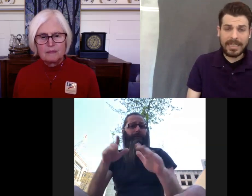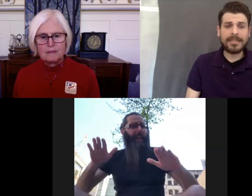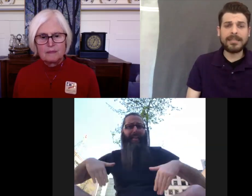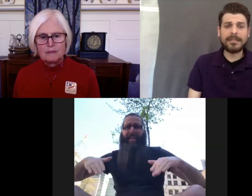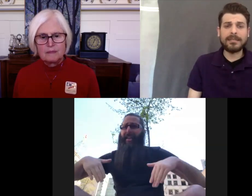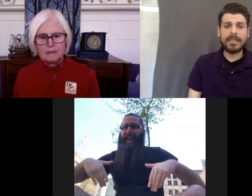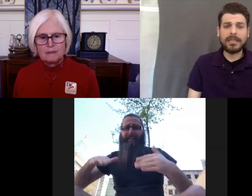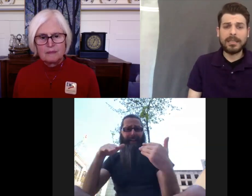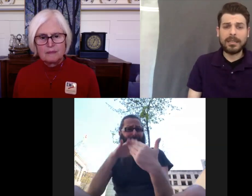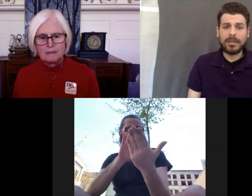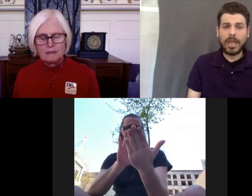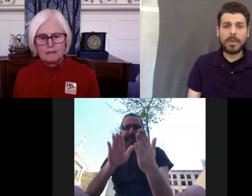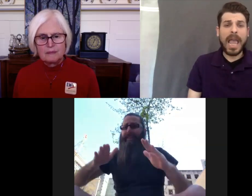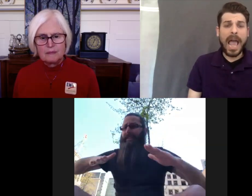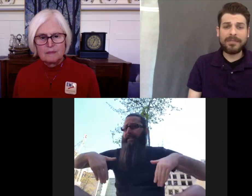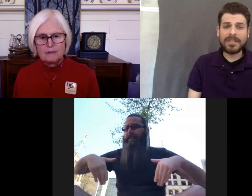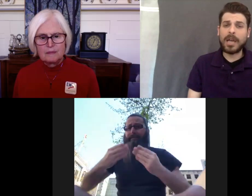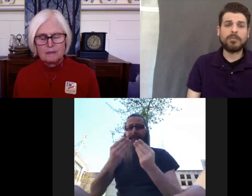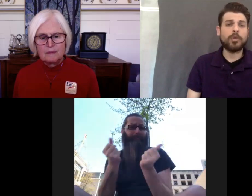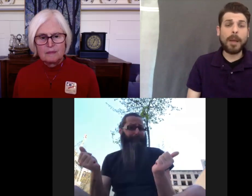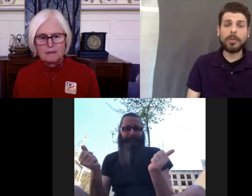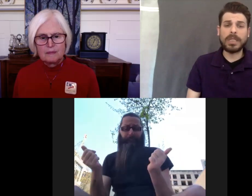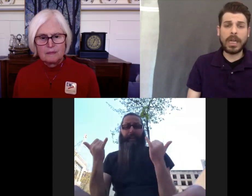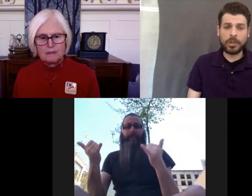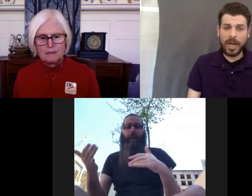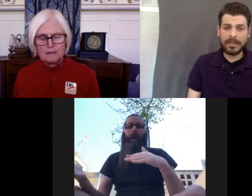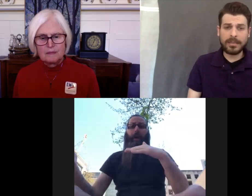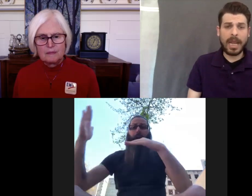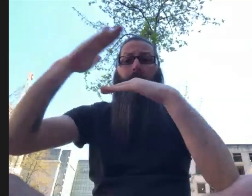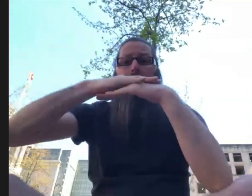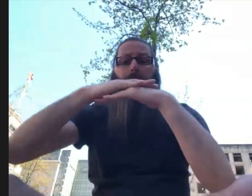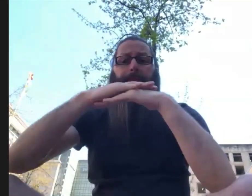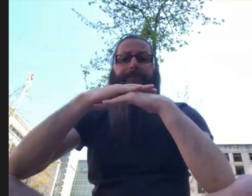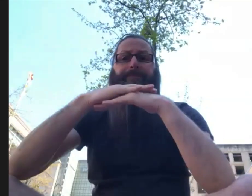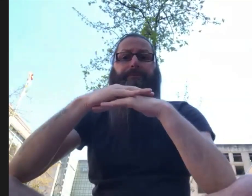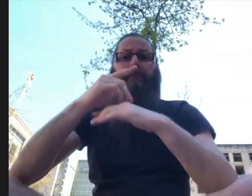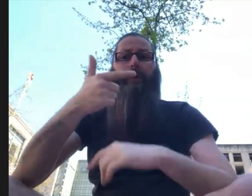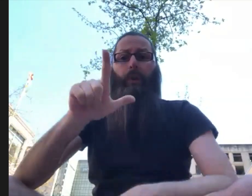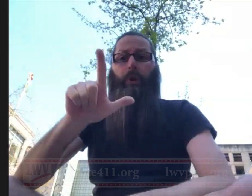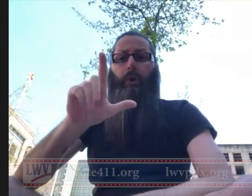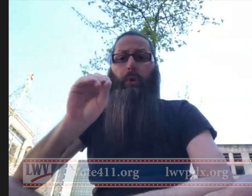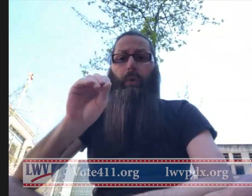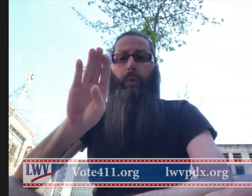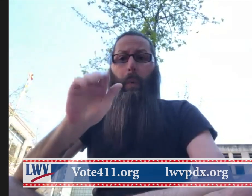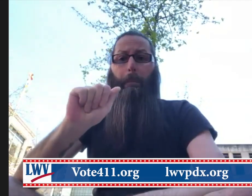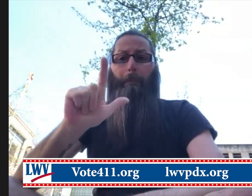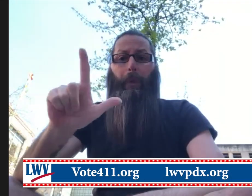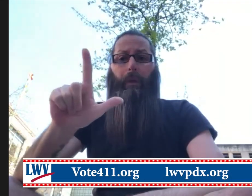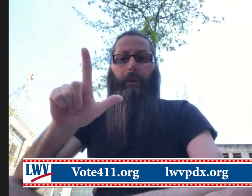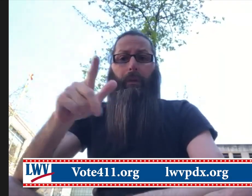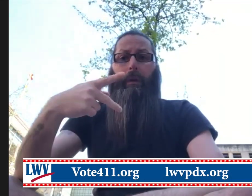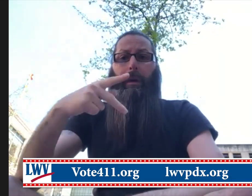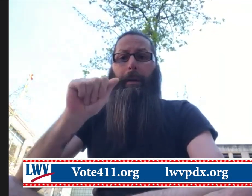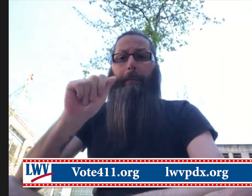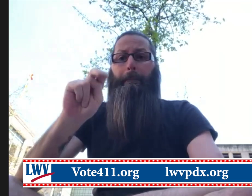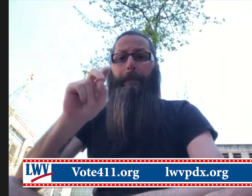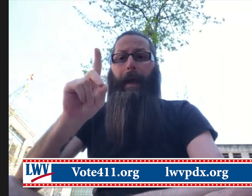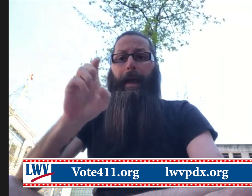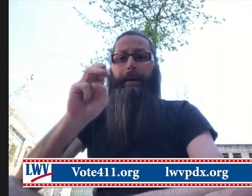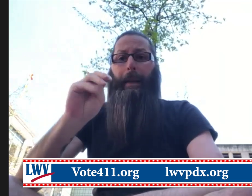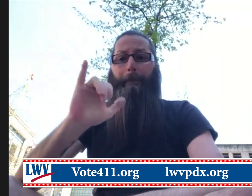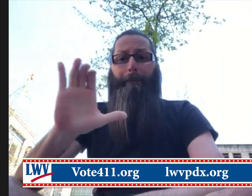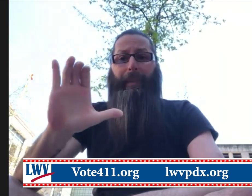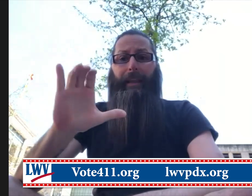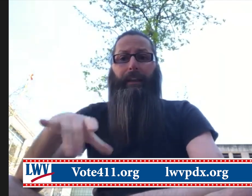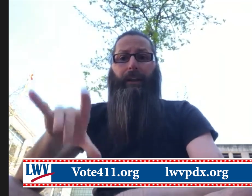crisis that we have not properly addressed and found any solutions for. We now